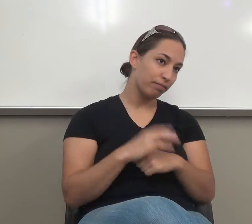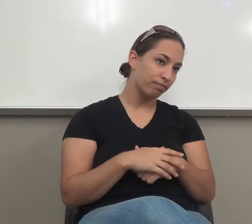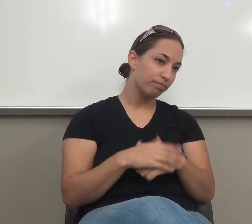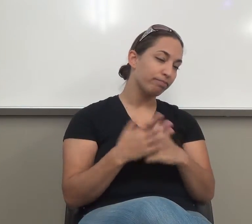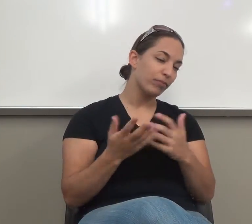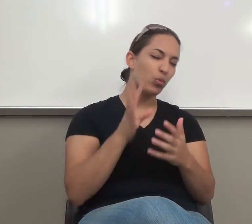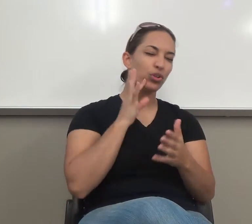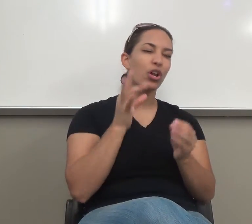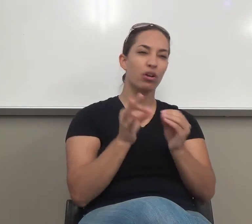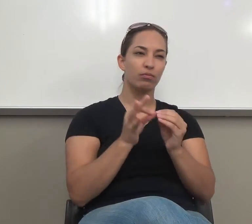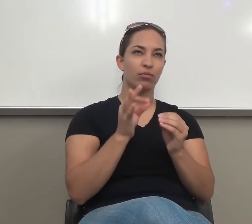Okay.